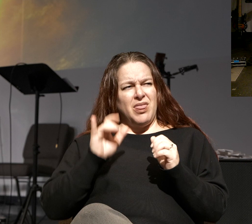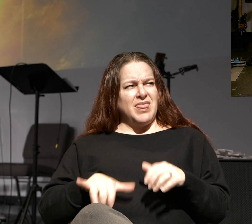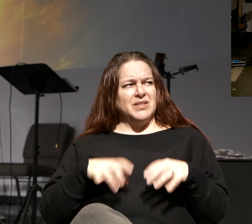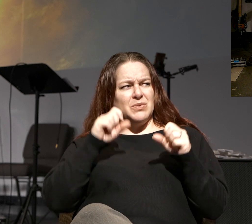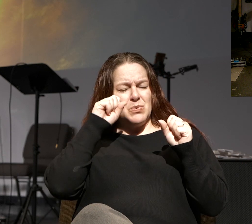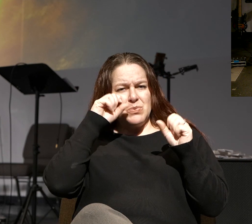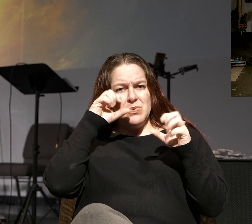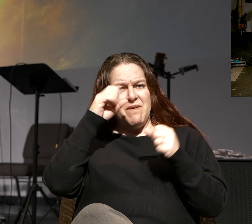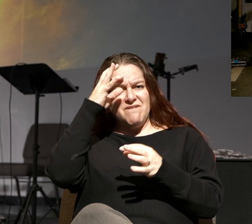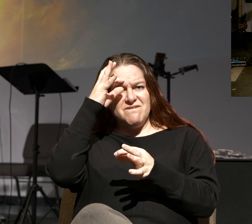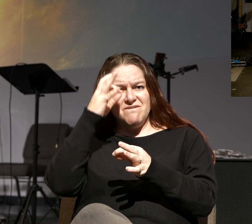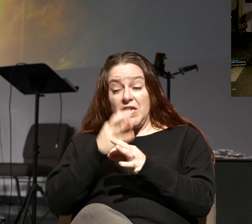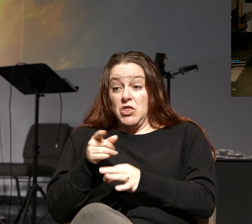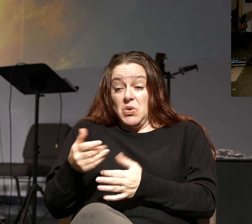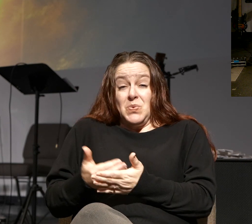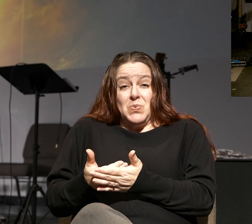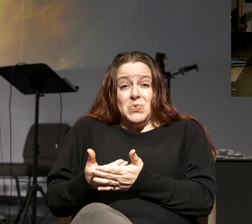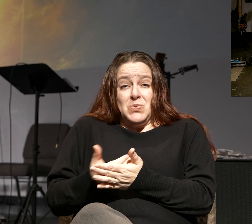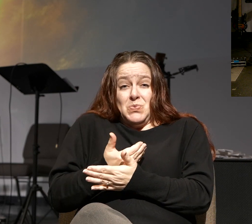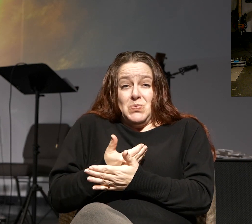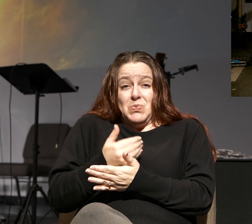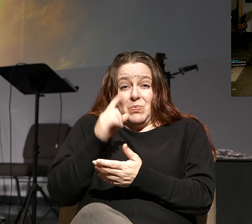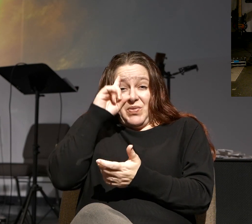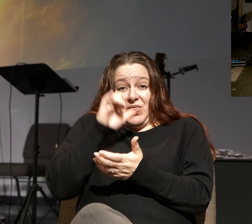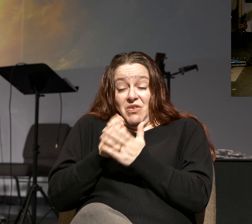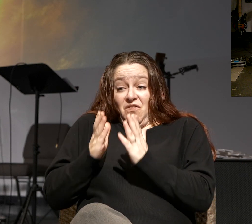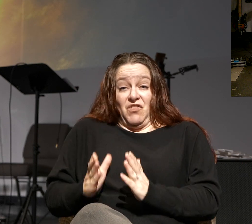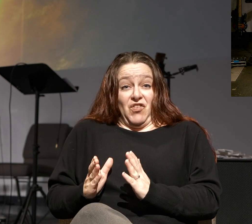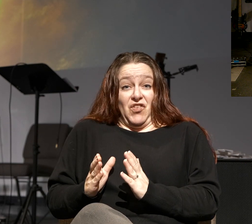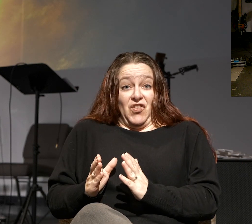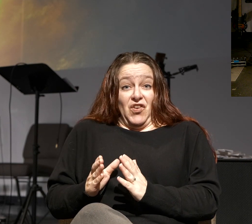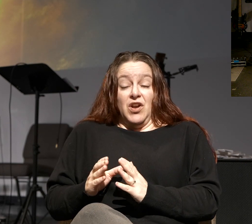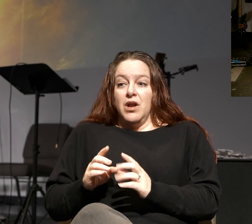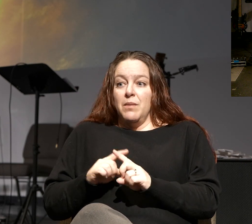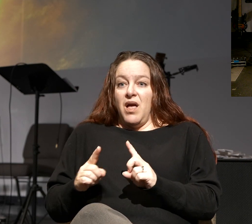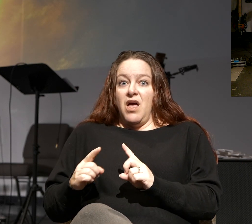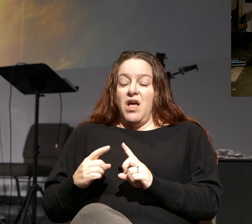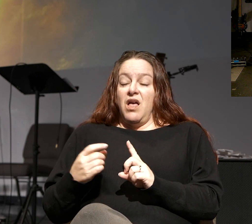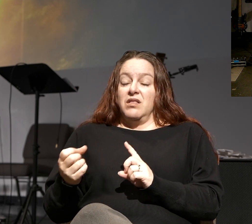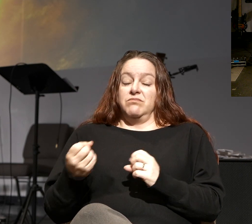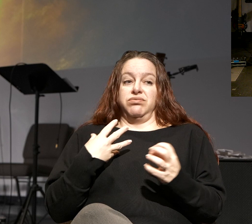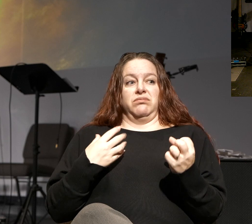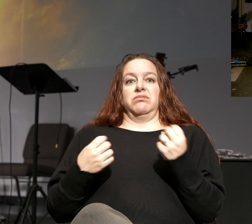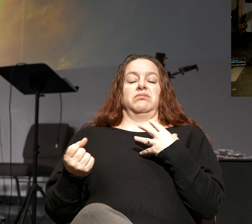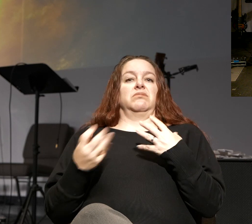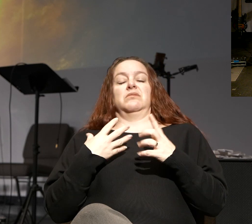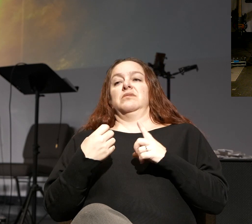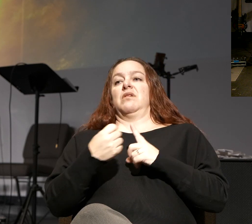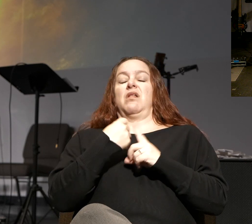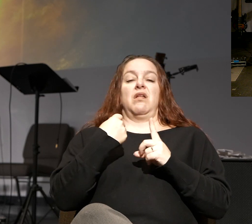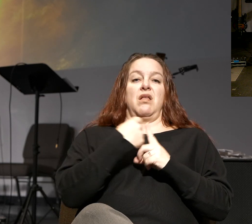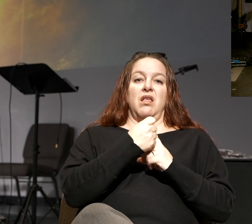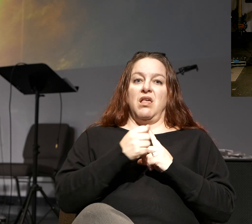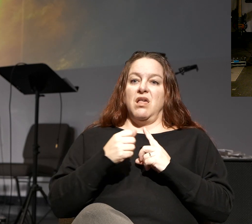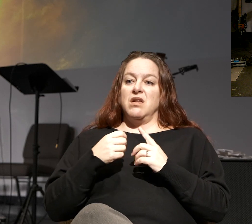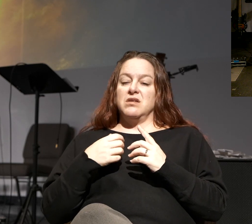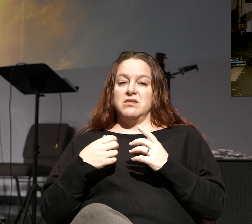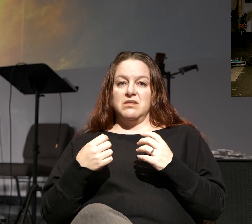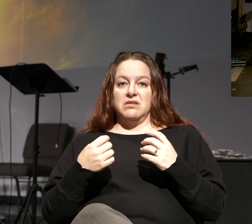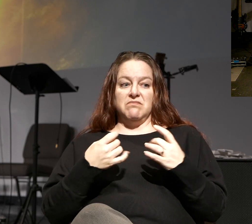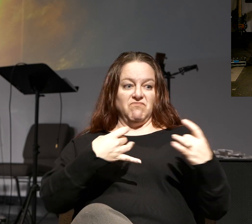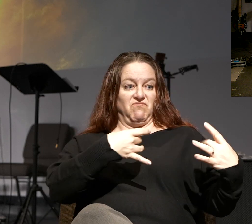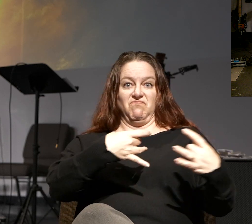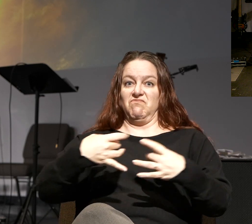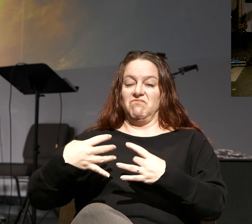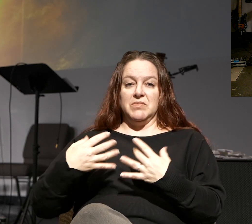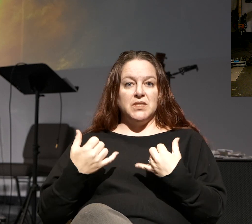faith of these people. They're newborn believers, and they're taking a beating. There's affliction, and